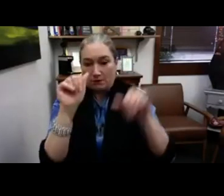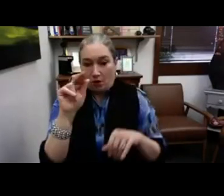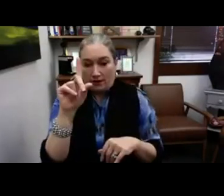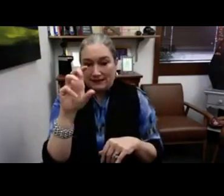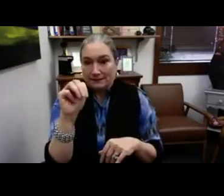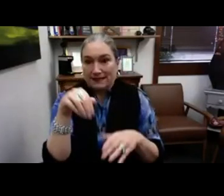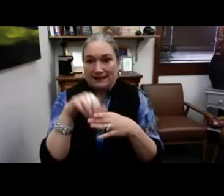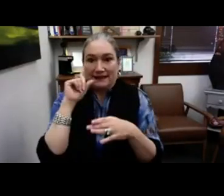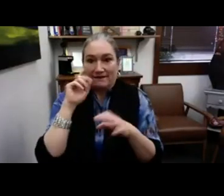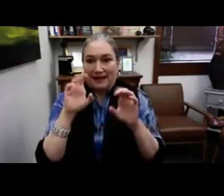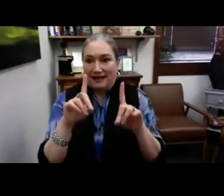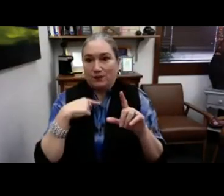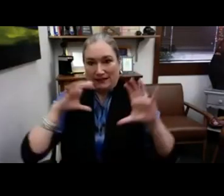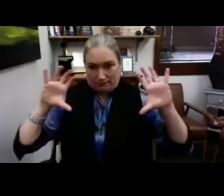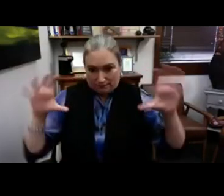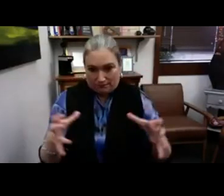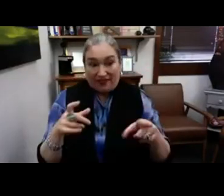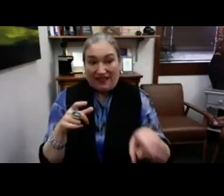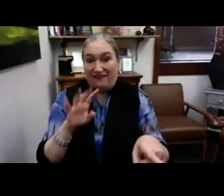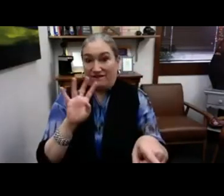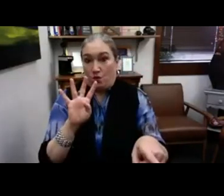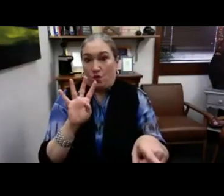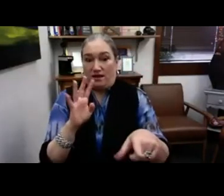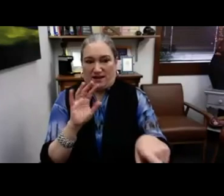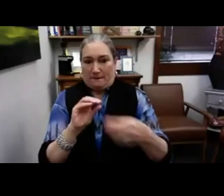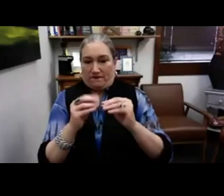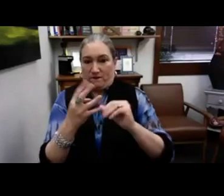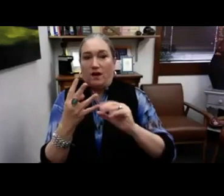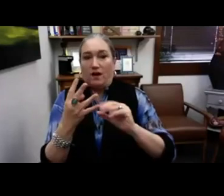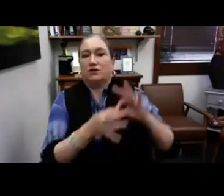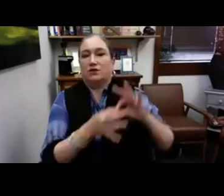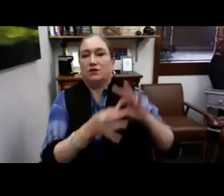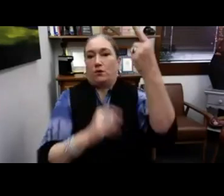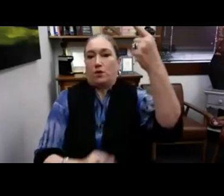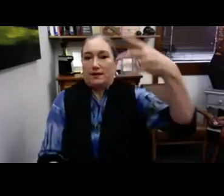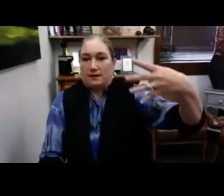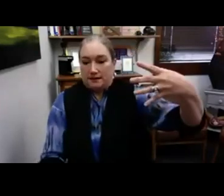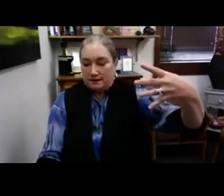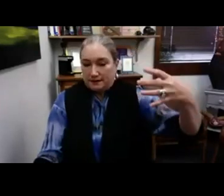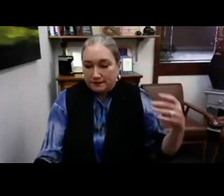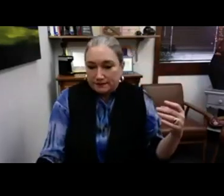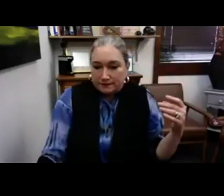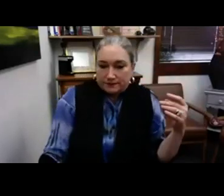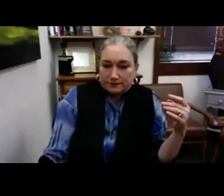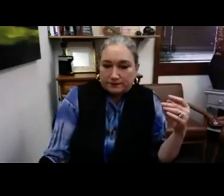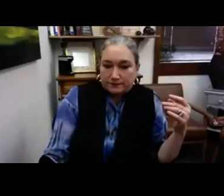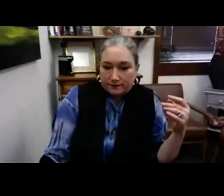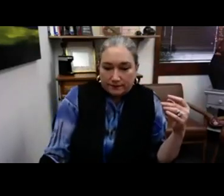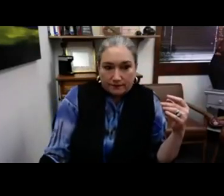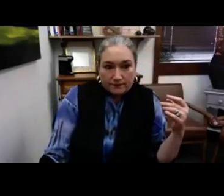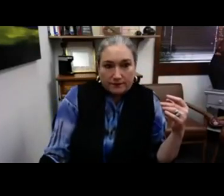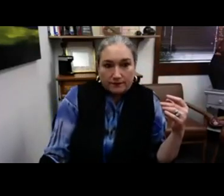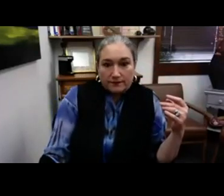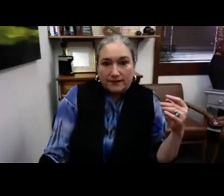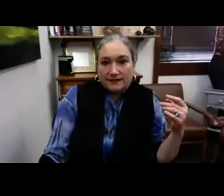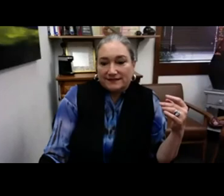and the Deaf stakeholders to dismantle the harmful systematic oppression. And so all of these,